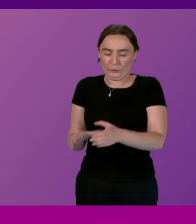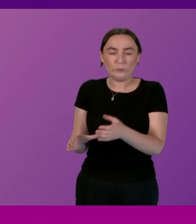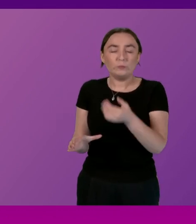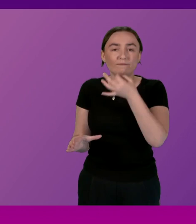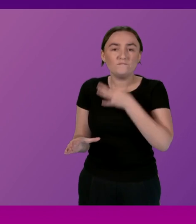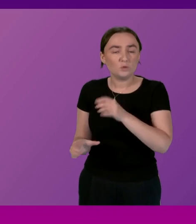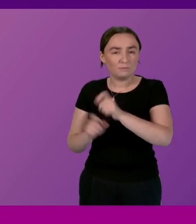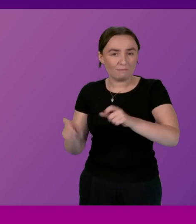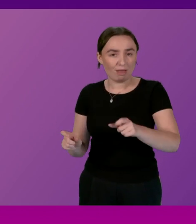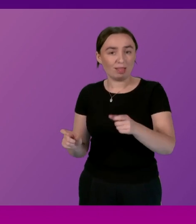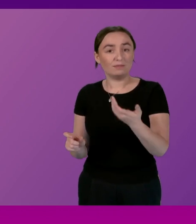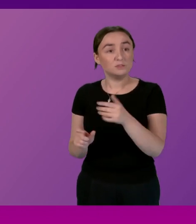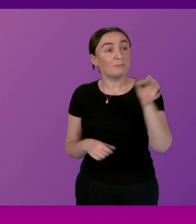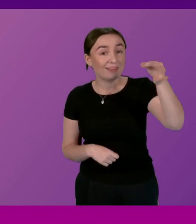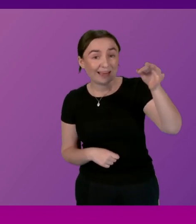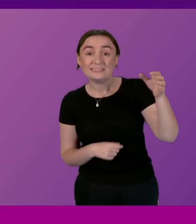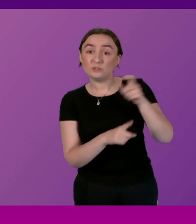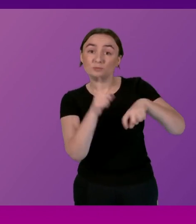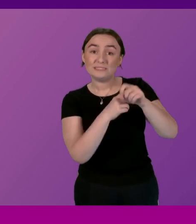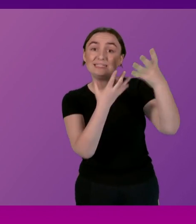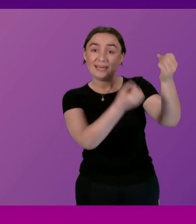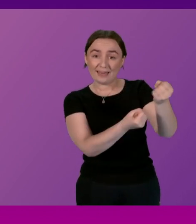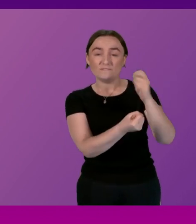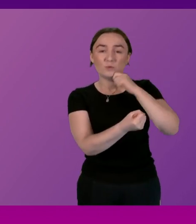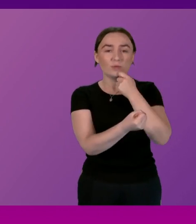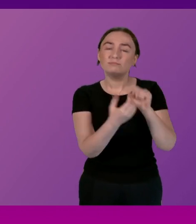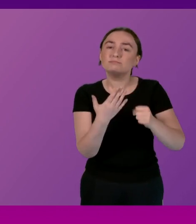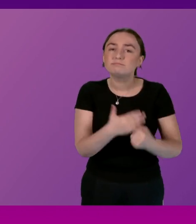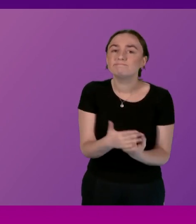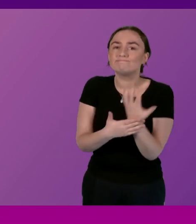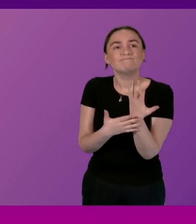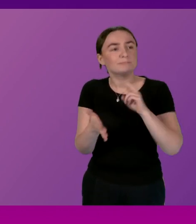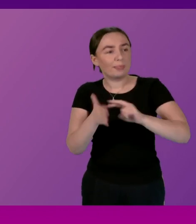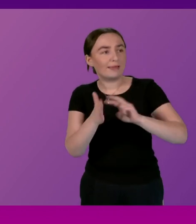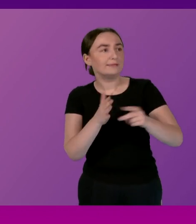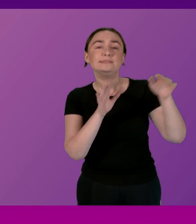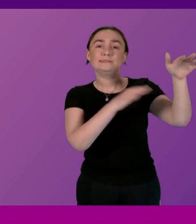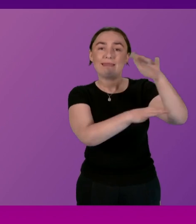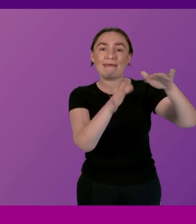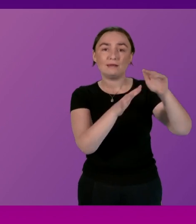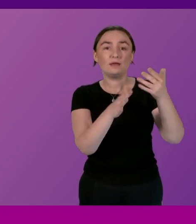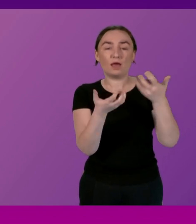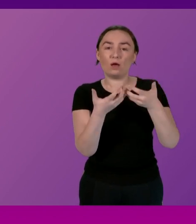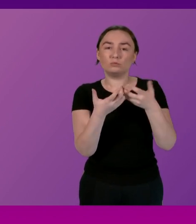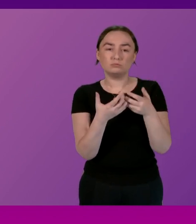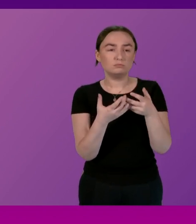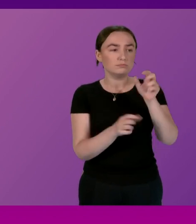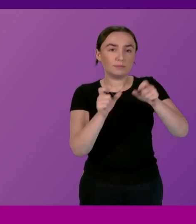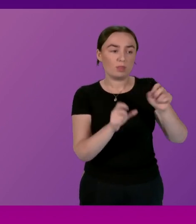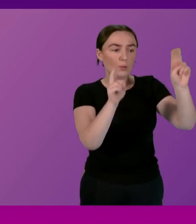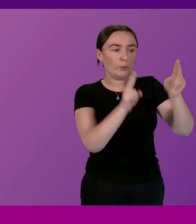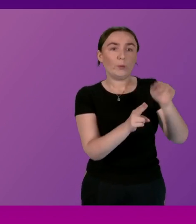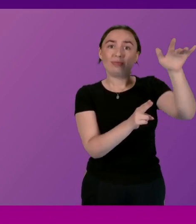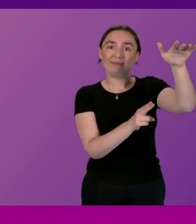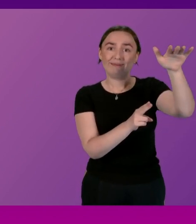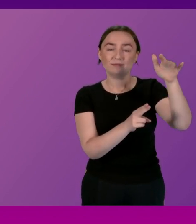communities and that's why we're for example producing a variety of different plans to tackle those depopulation issues and housing very much at the